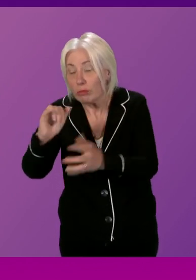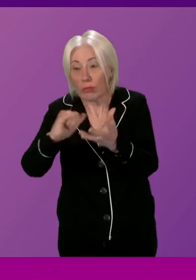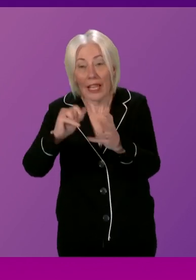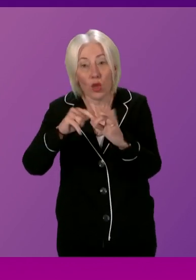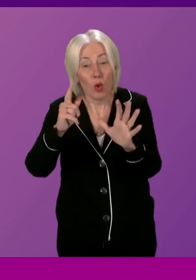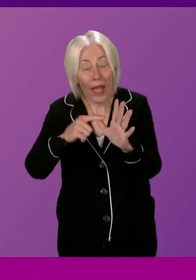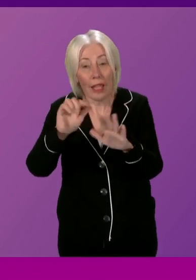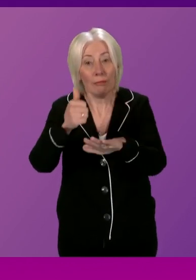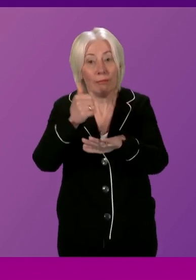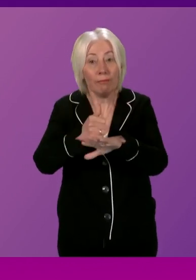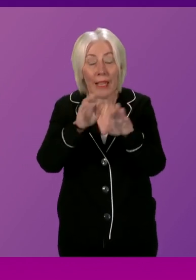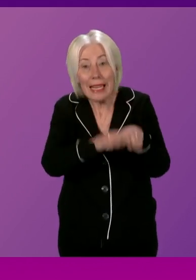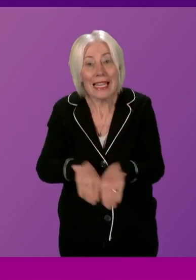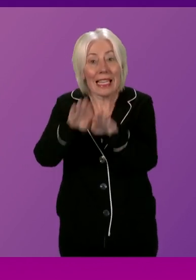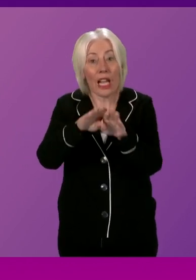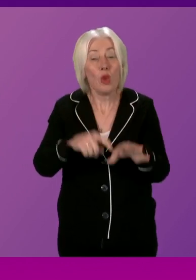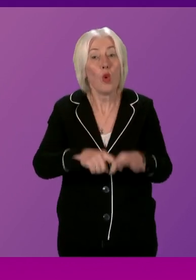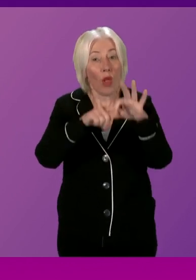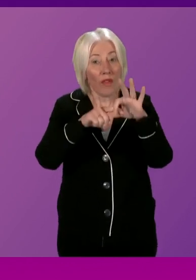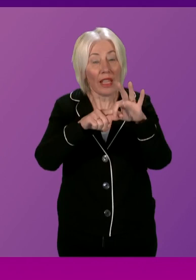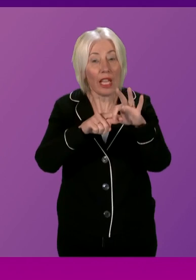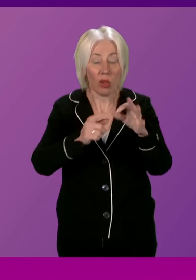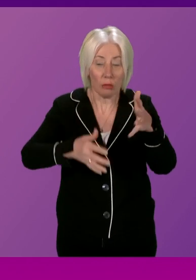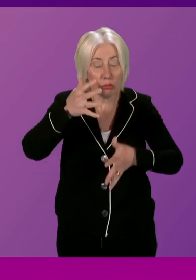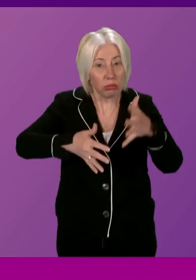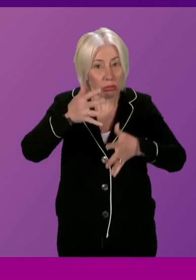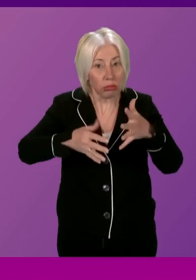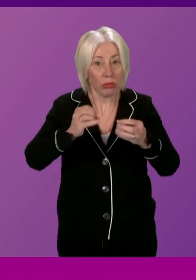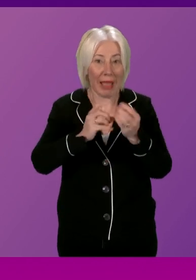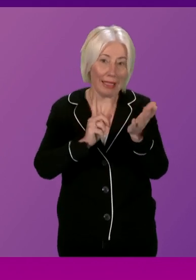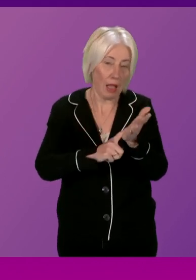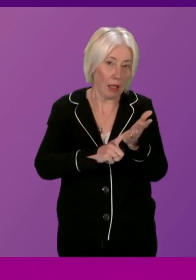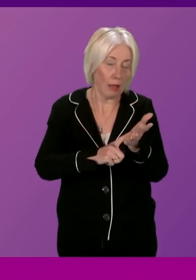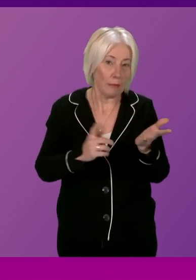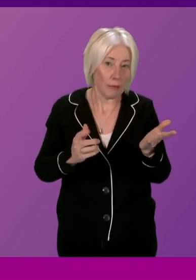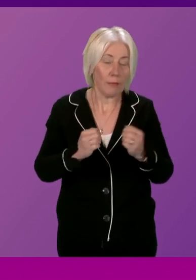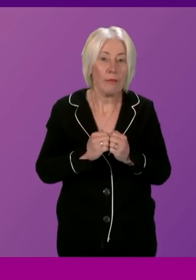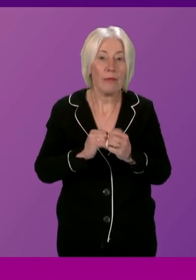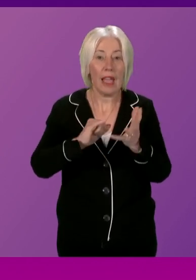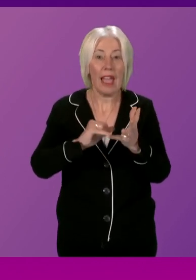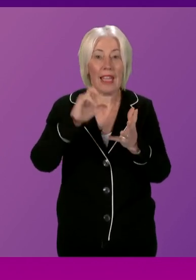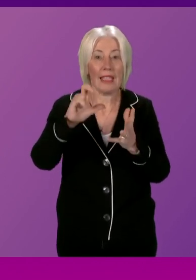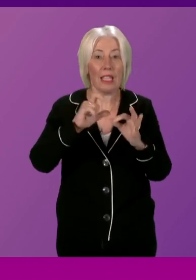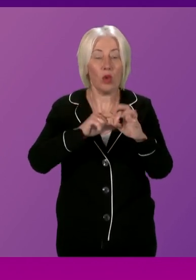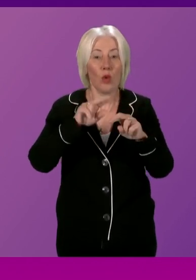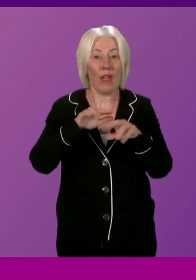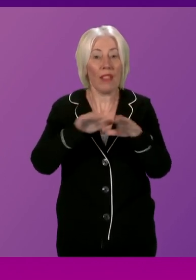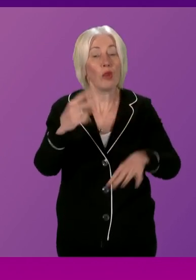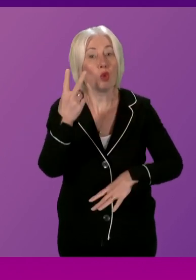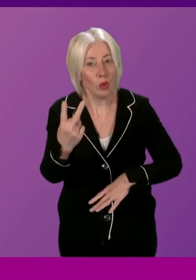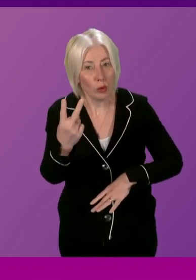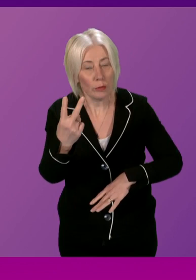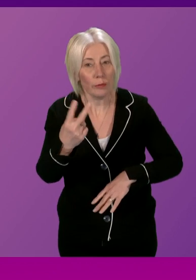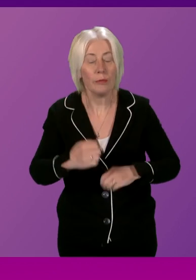the SQA, to establish a national qualification in British Sign Language, BSL, at SCQF Level 2.